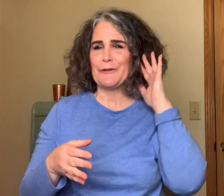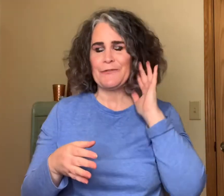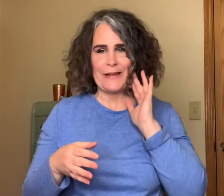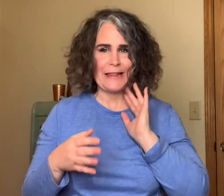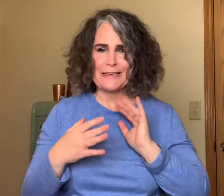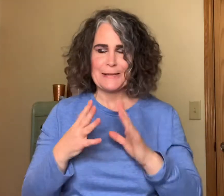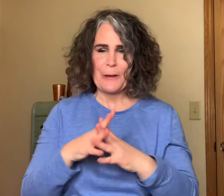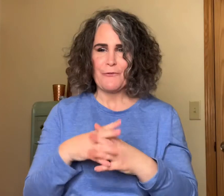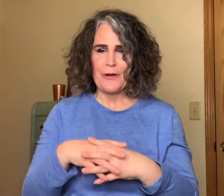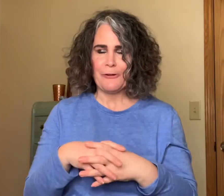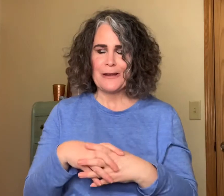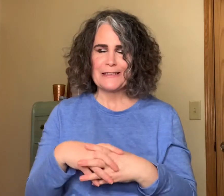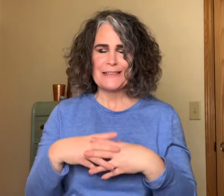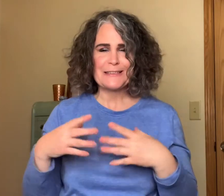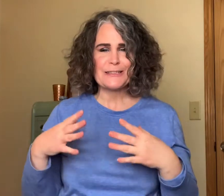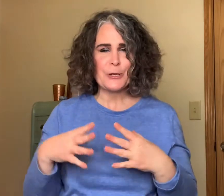feelings about fragrance and so